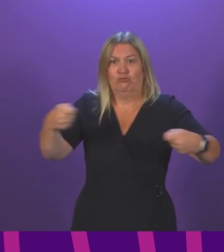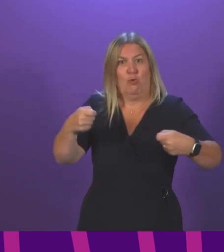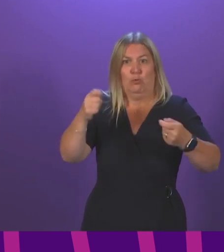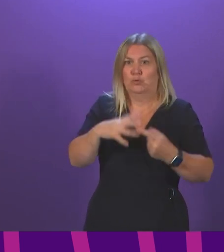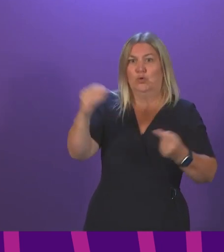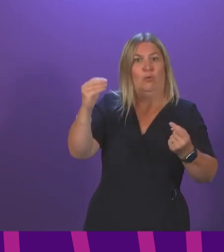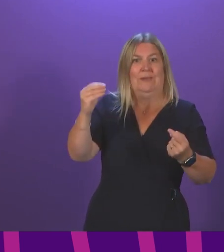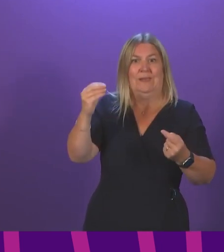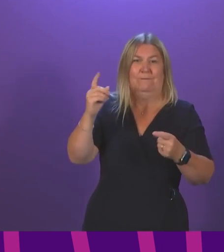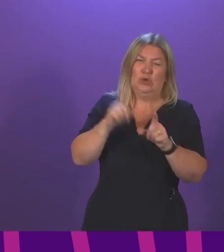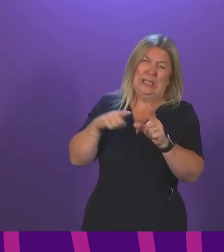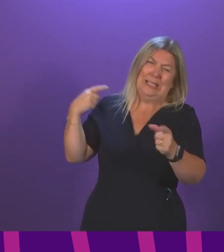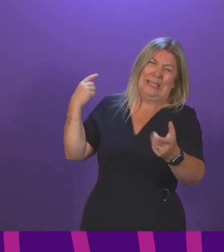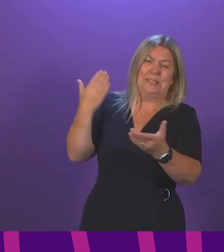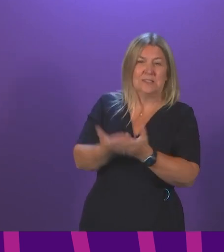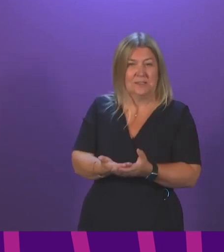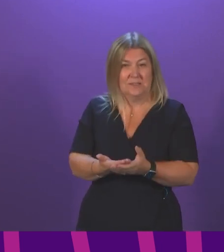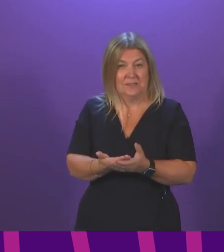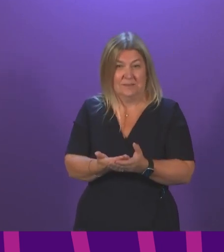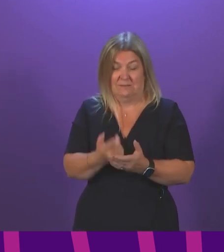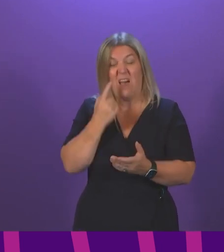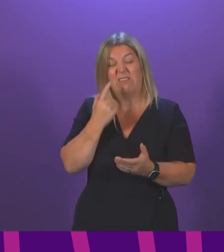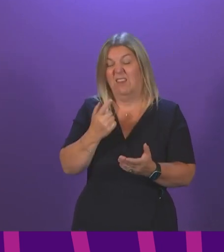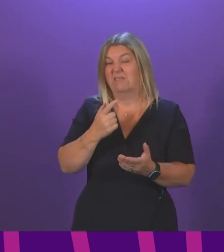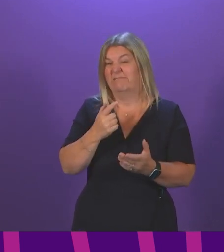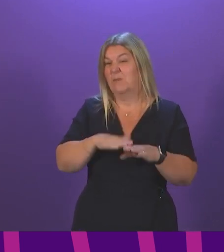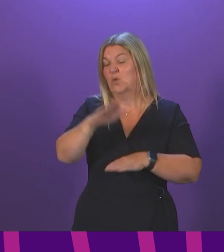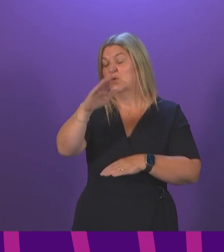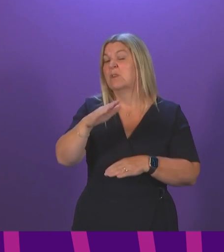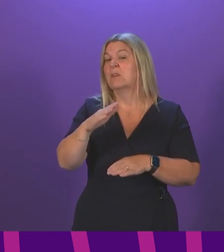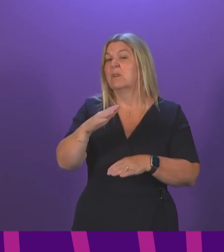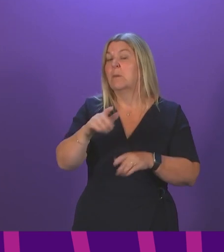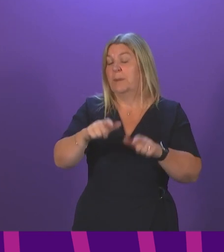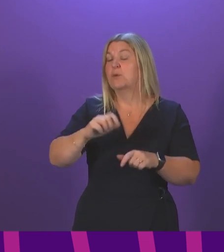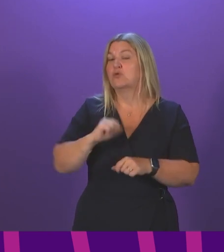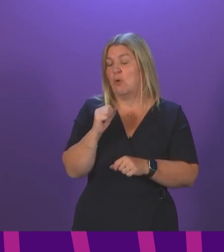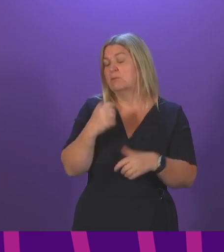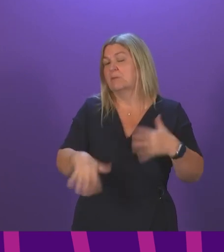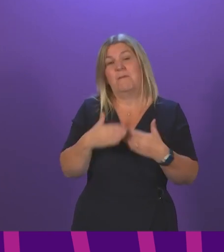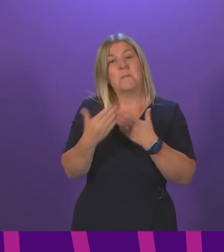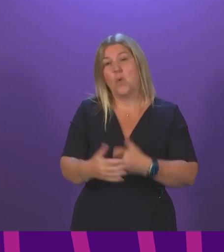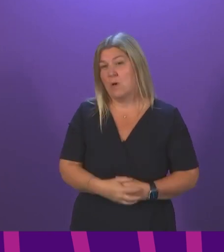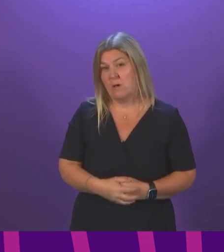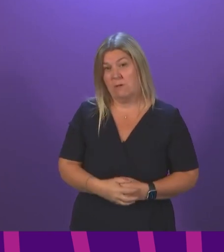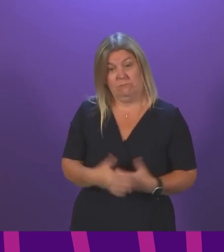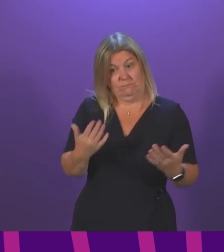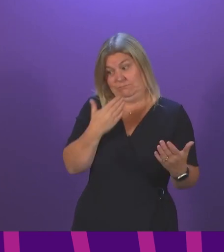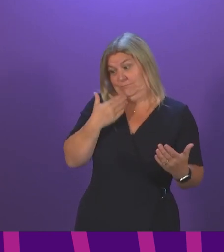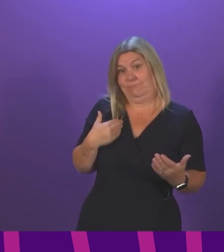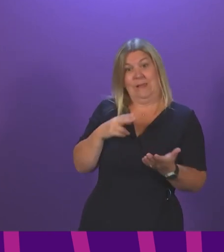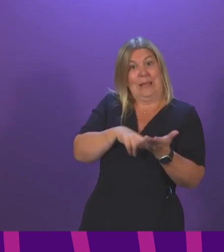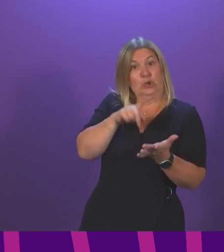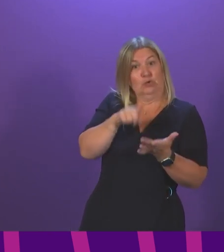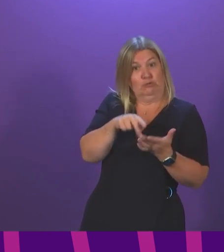Tory government, people across Scotland are going to suffer more of it. Just this week, we've seen a national insurance increase that will punish the